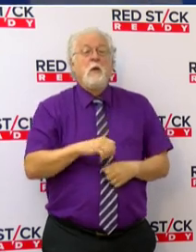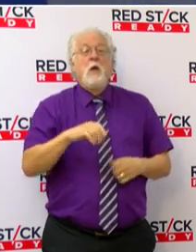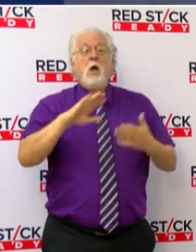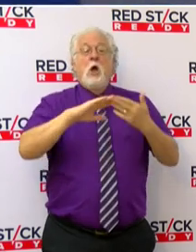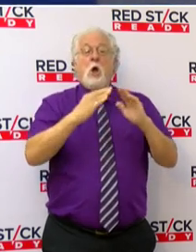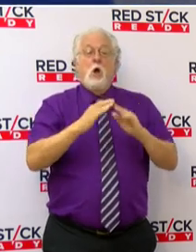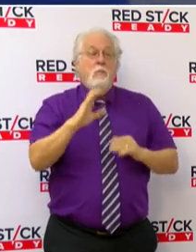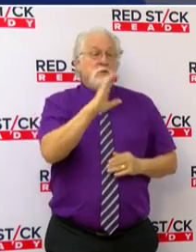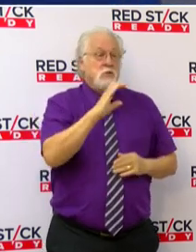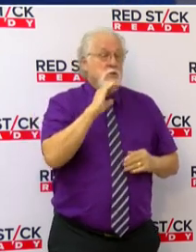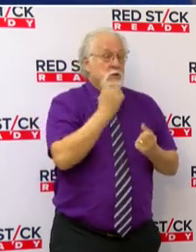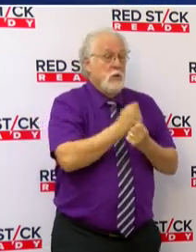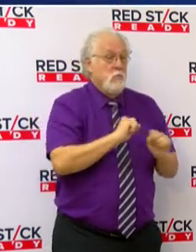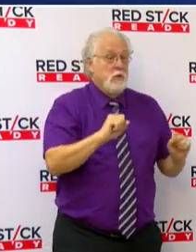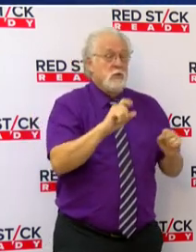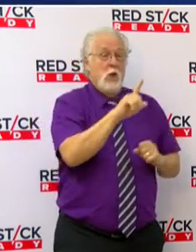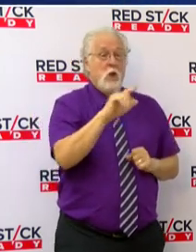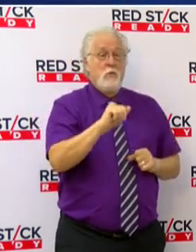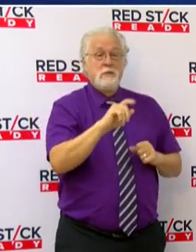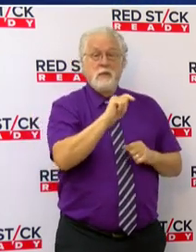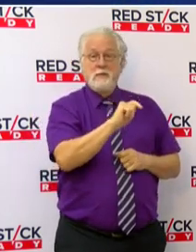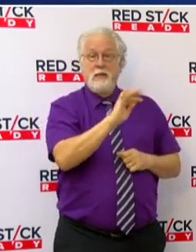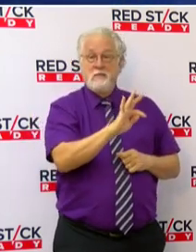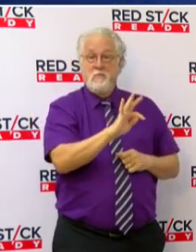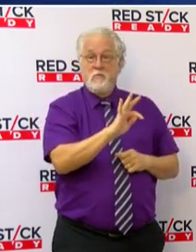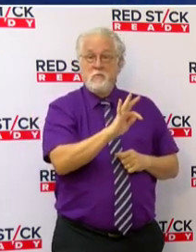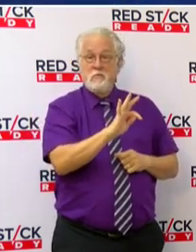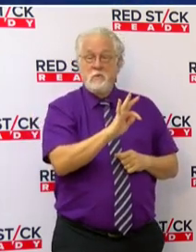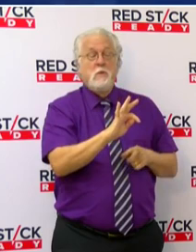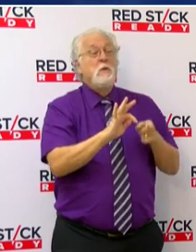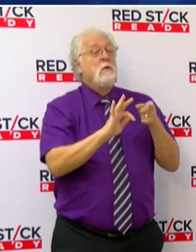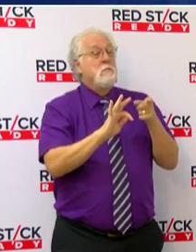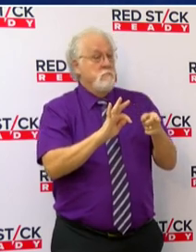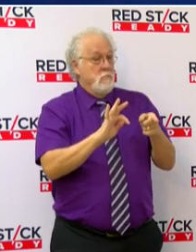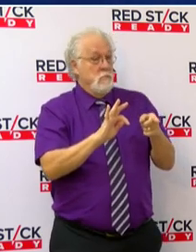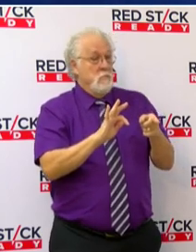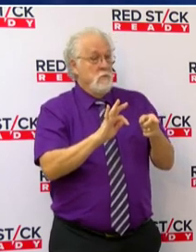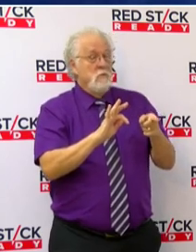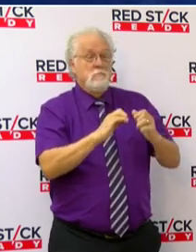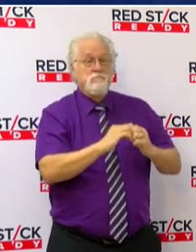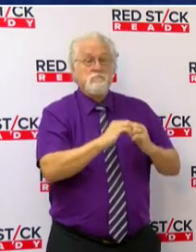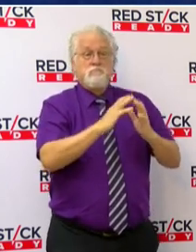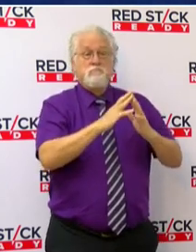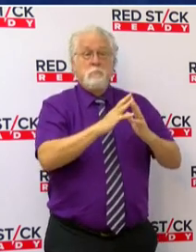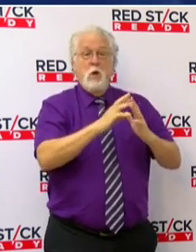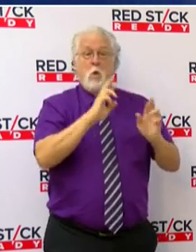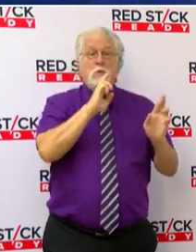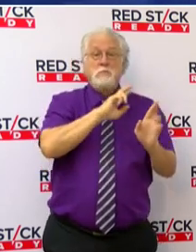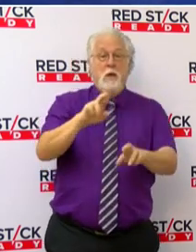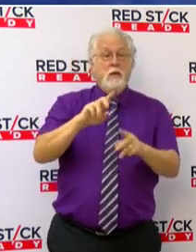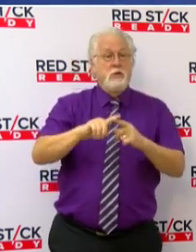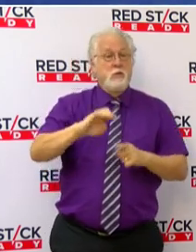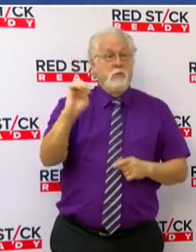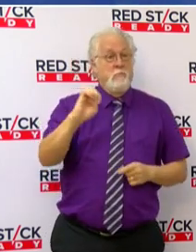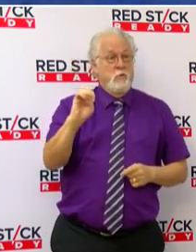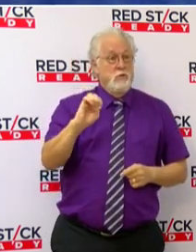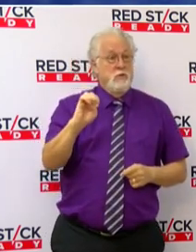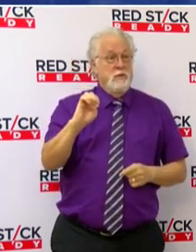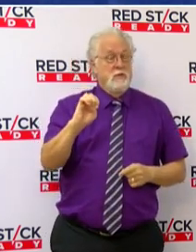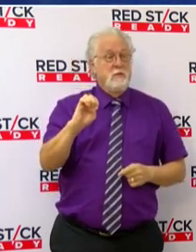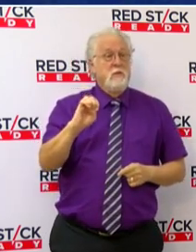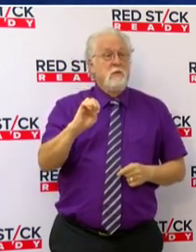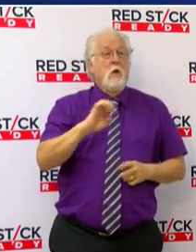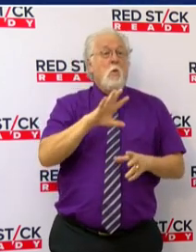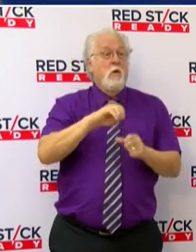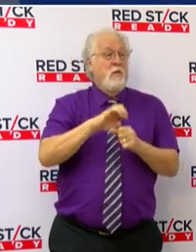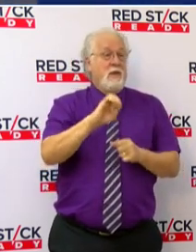Search and Rescue Louisiana Task Force 2 has been stood up and will be responding to emergencies within